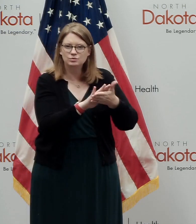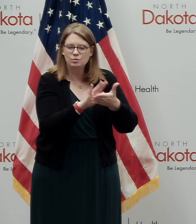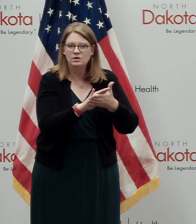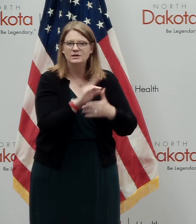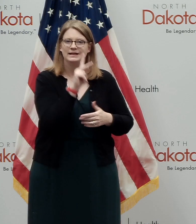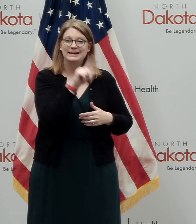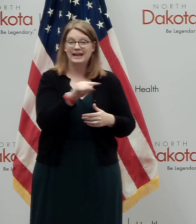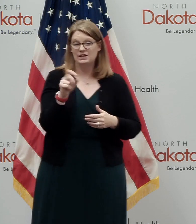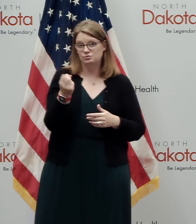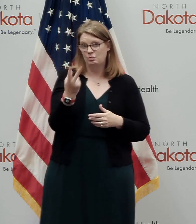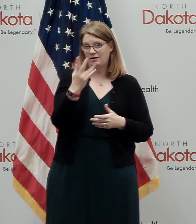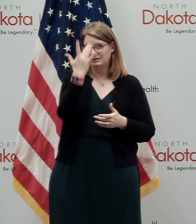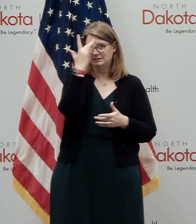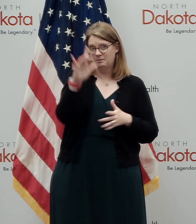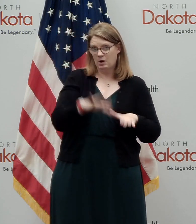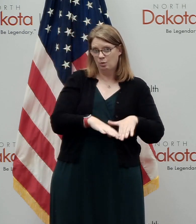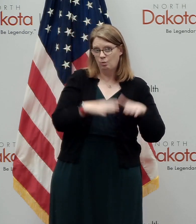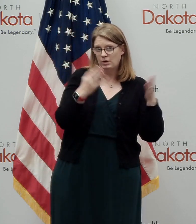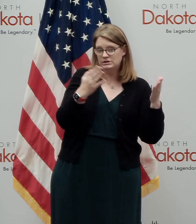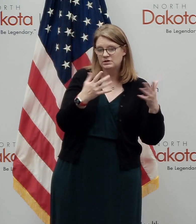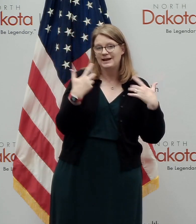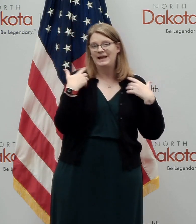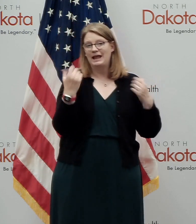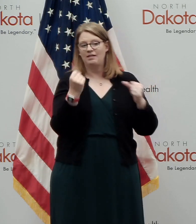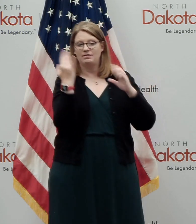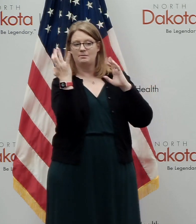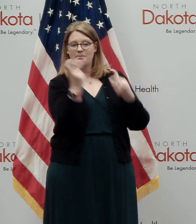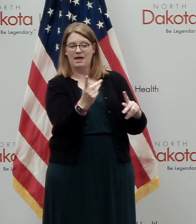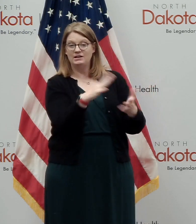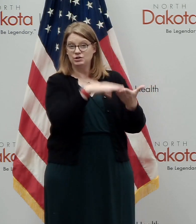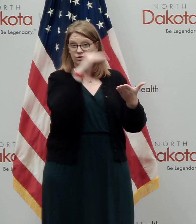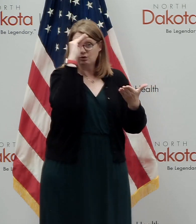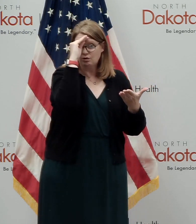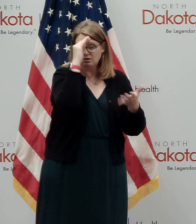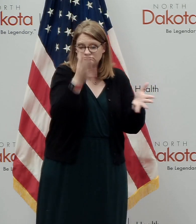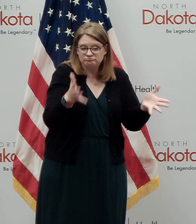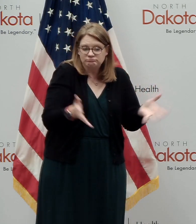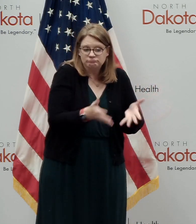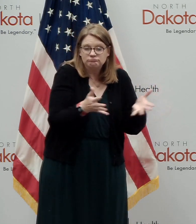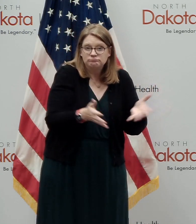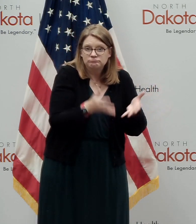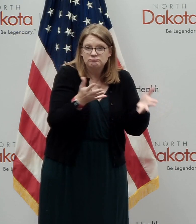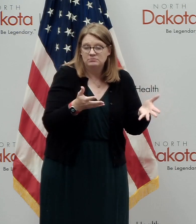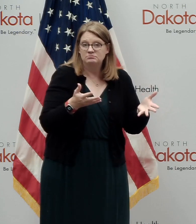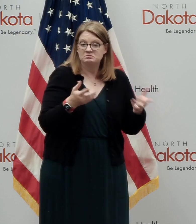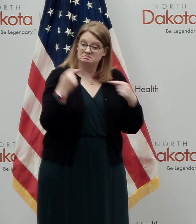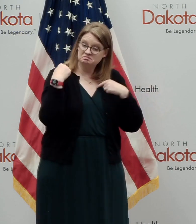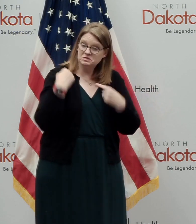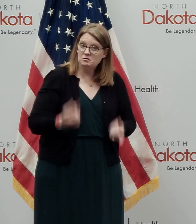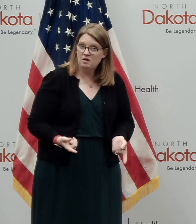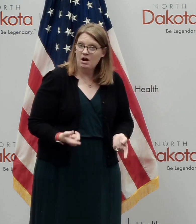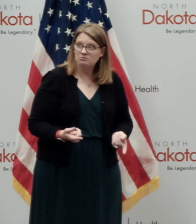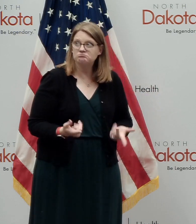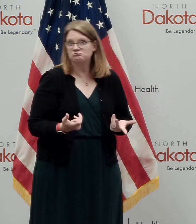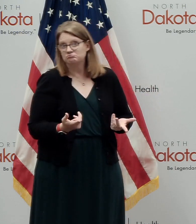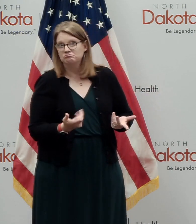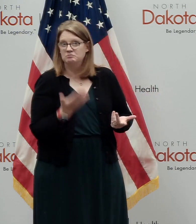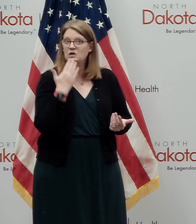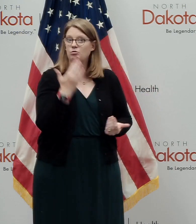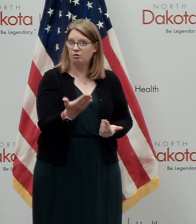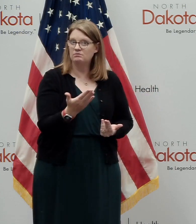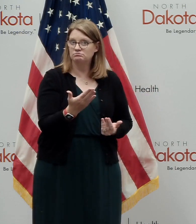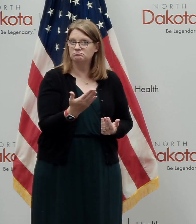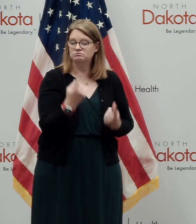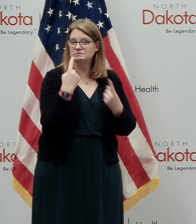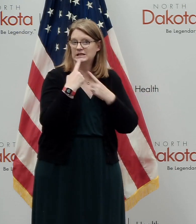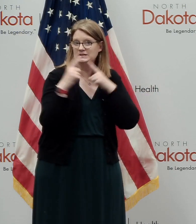smart restart and the healthy return to learning efforts, again, we're off to at least so far, so good, largely